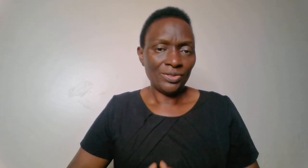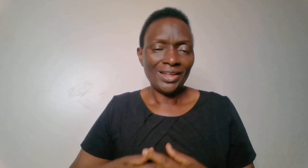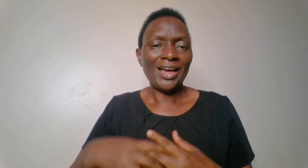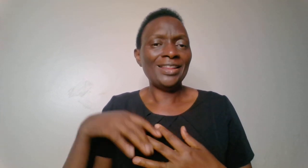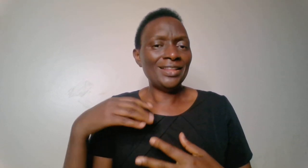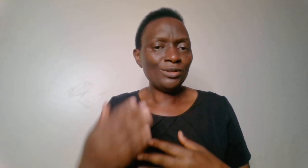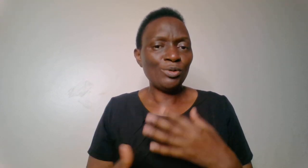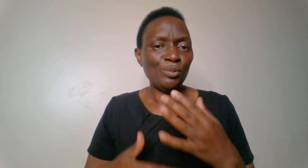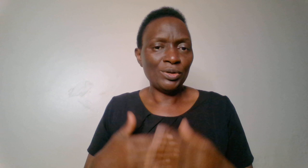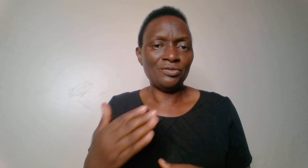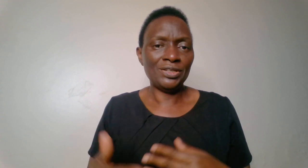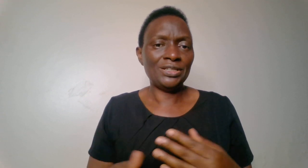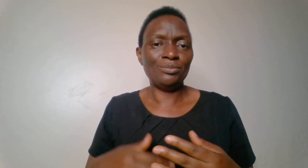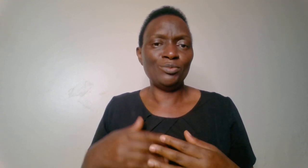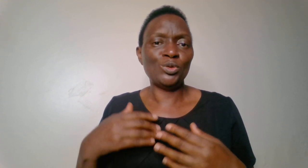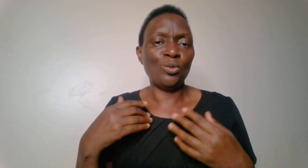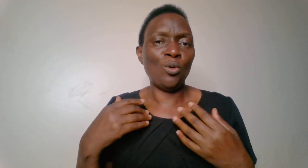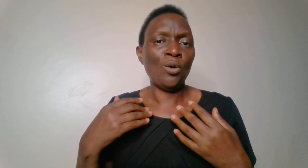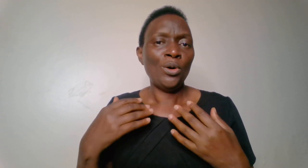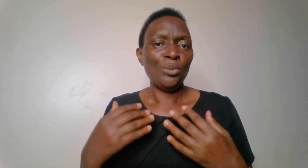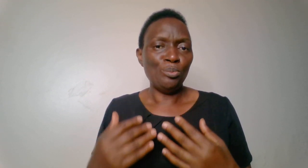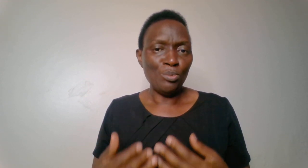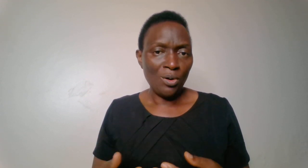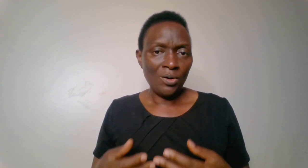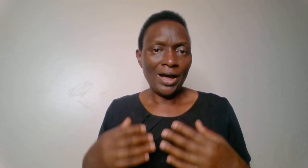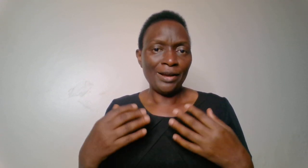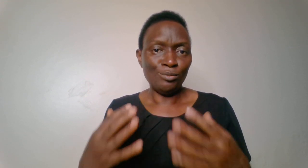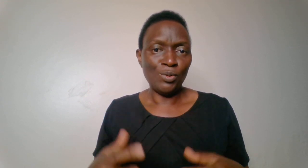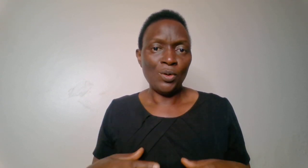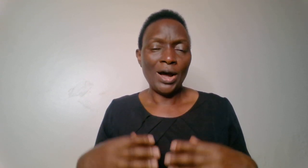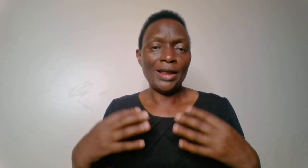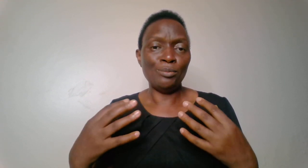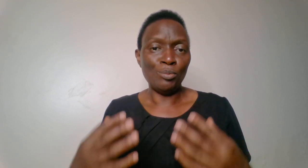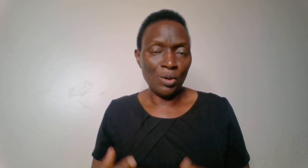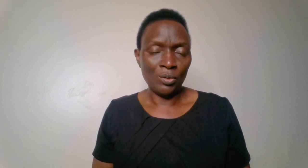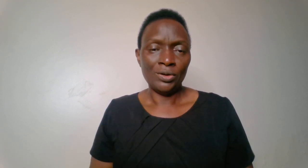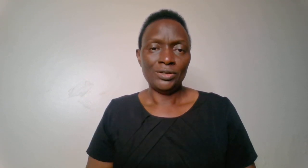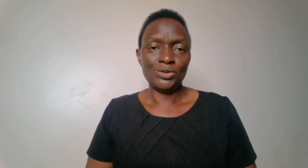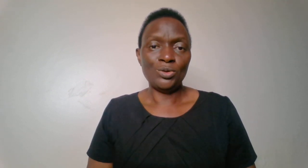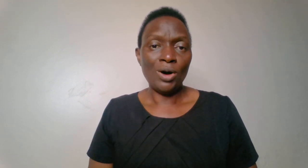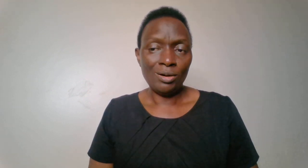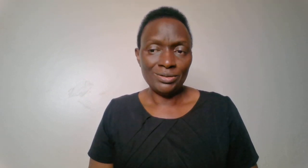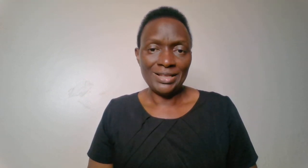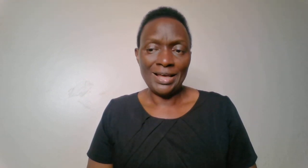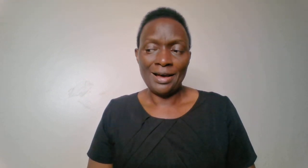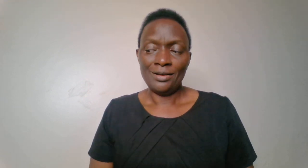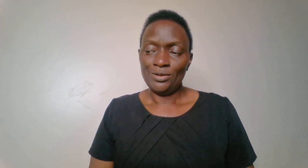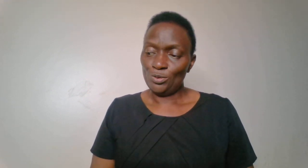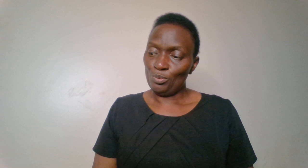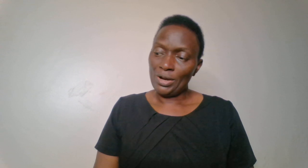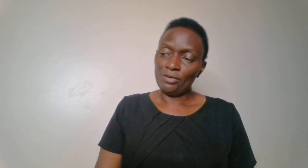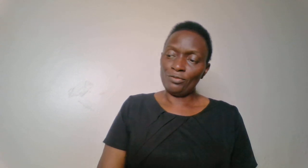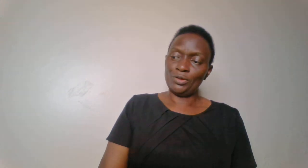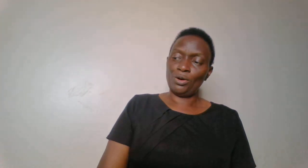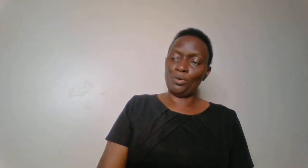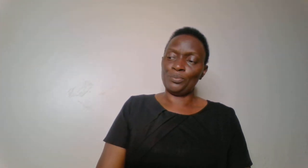And that will motivate him to go more and more and more to go out there to plan for the home.